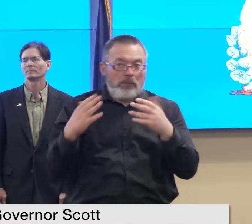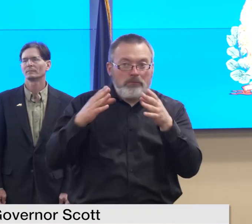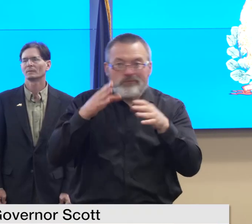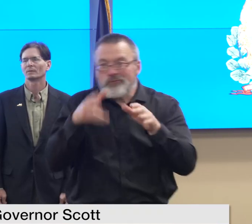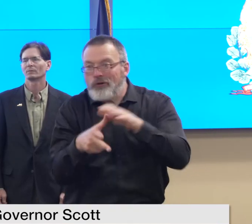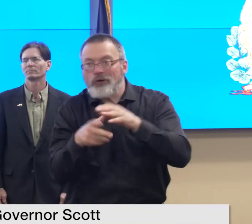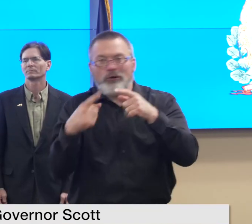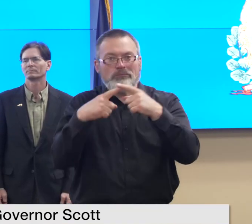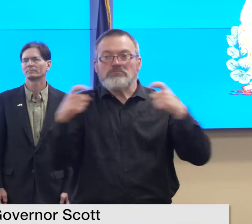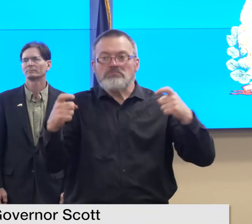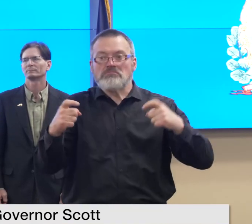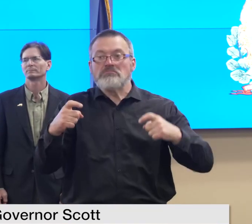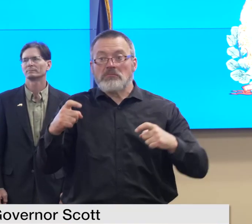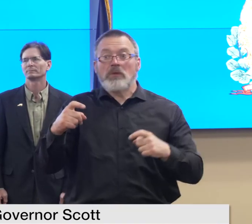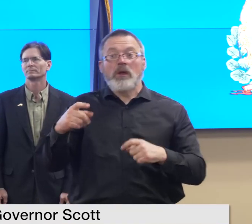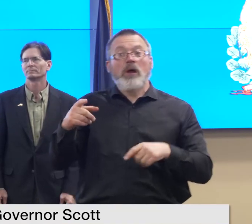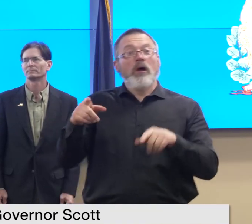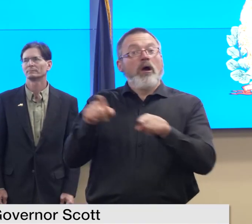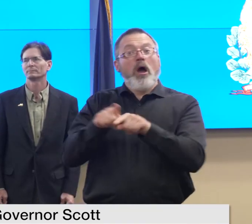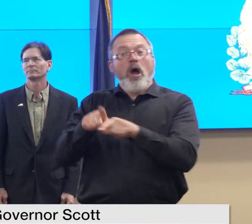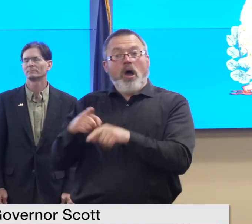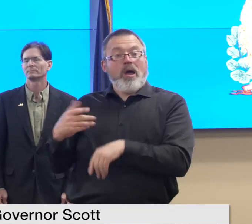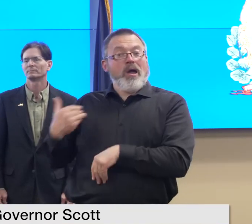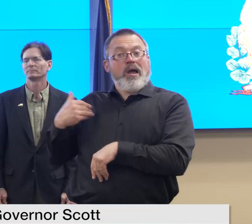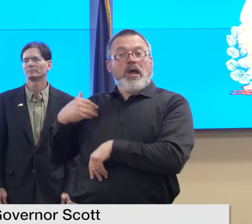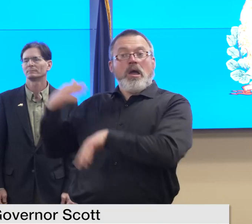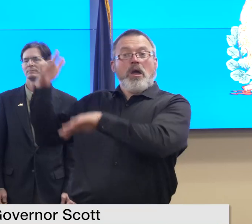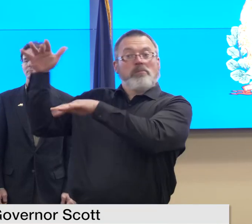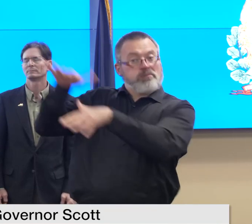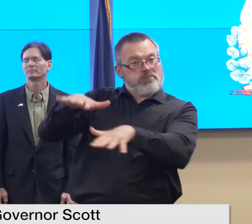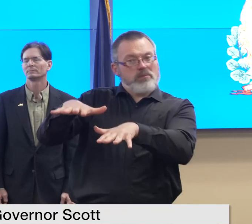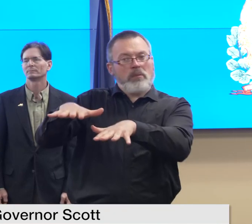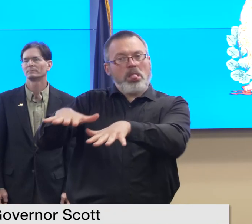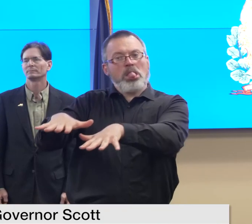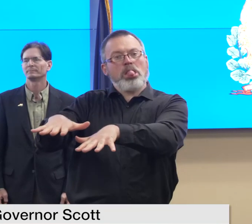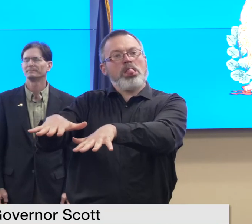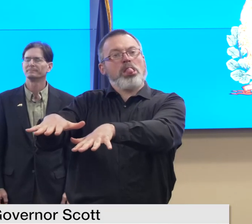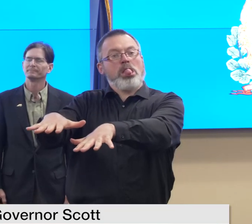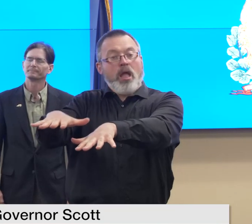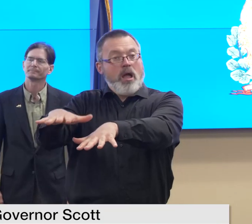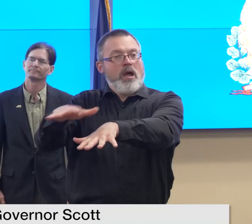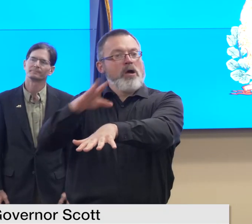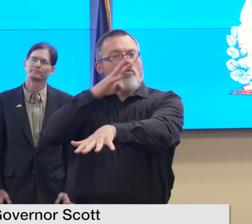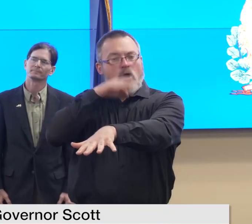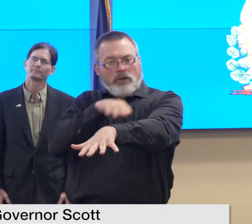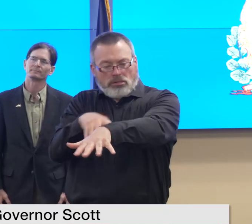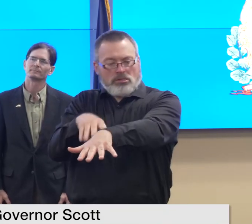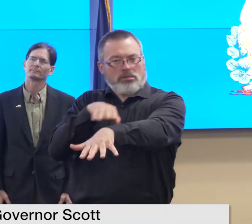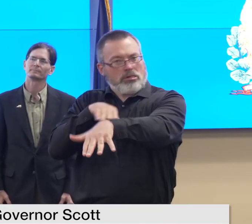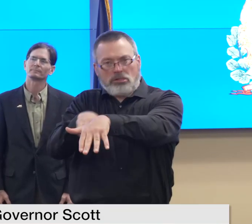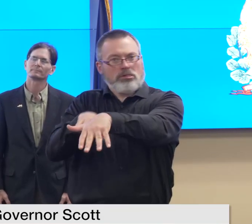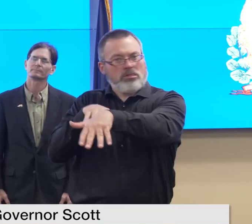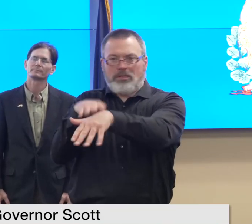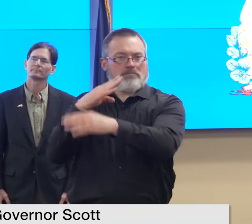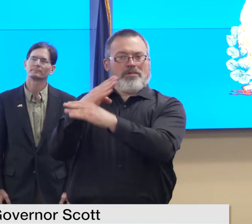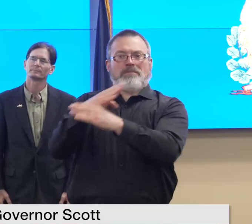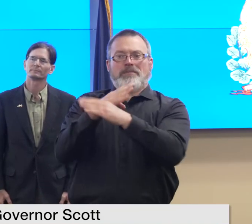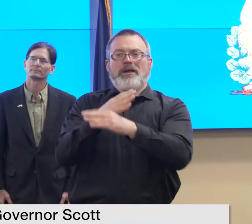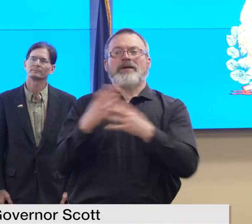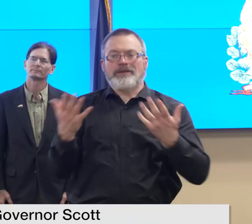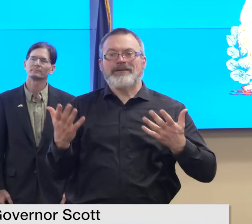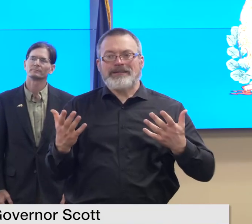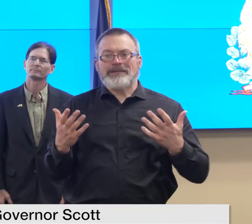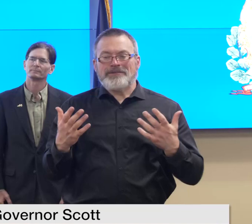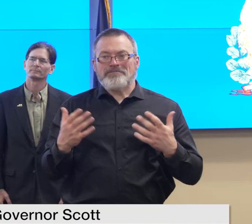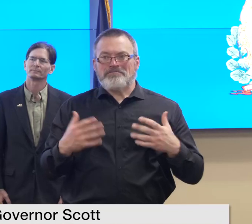related sediment and debris and flood flows making it important for us at anr to understand where these cracks